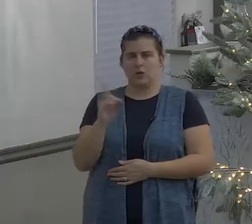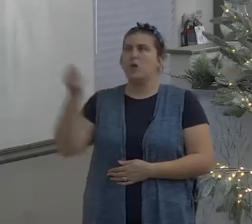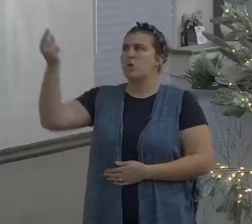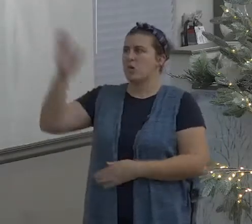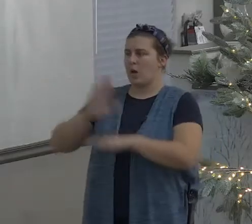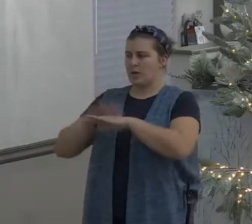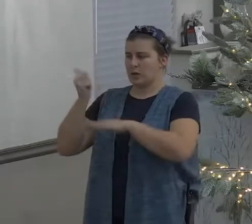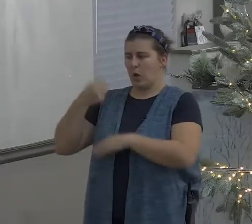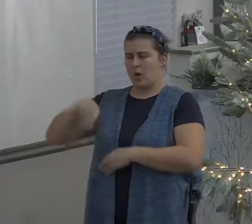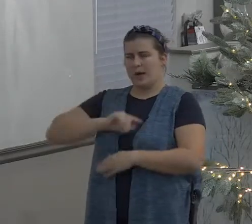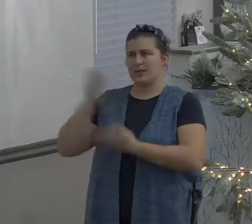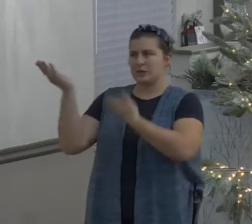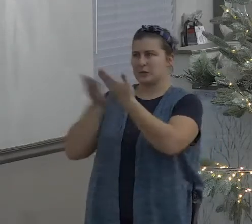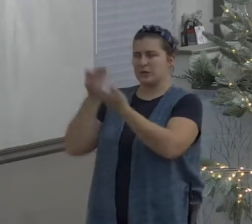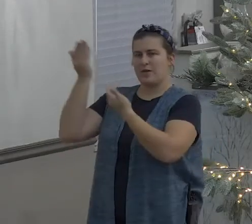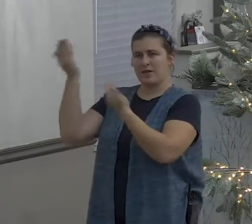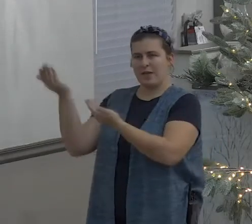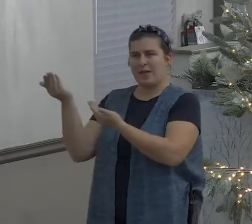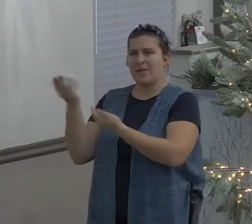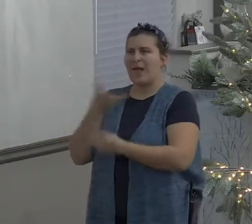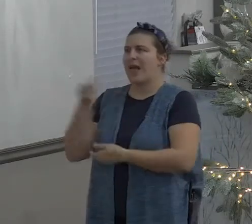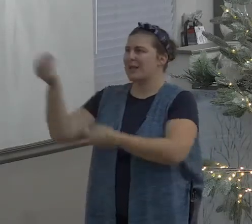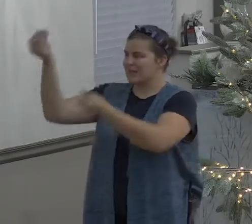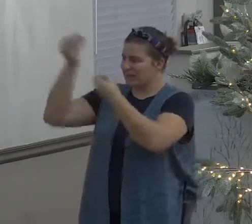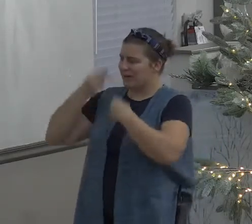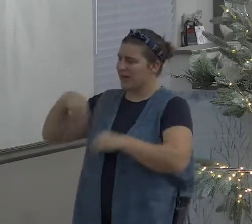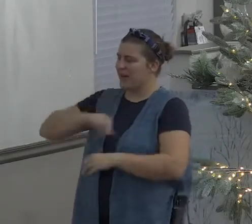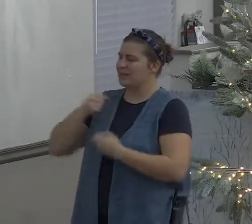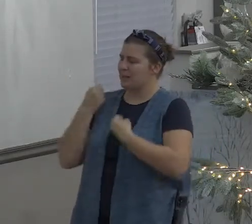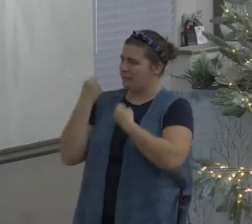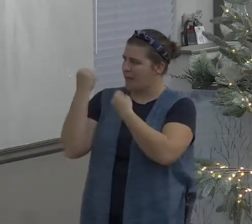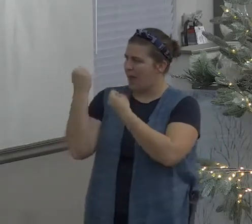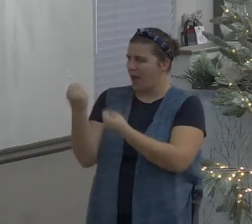9 you are a chosen generation a royal priesthood